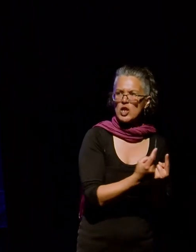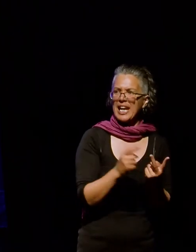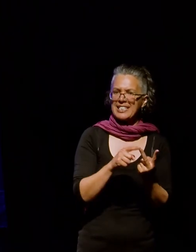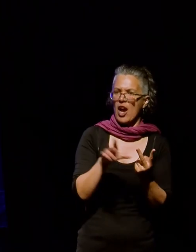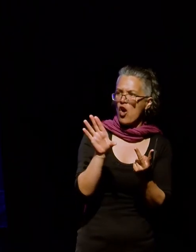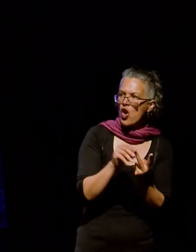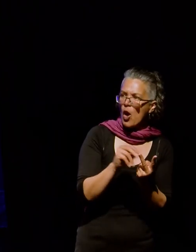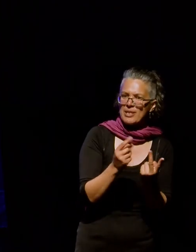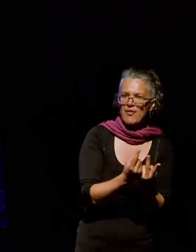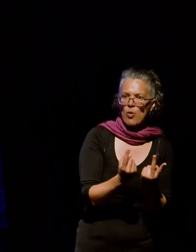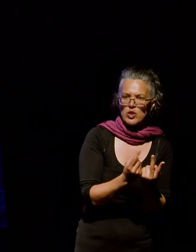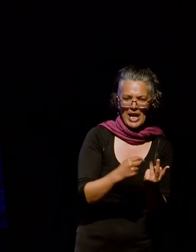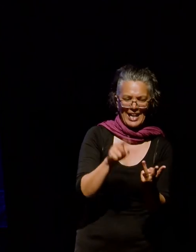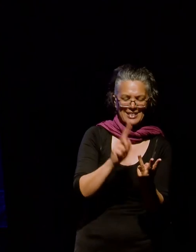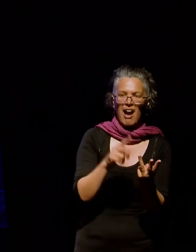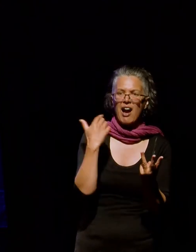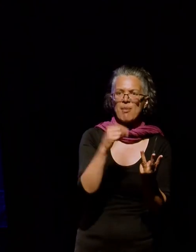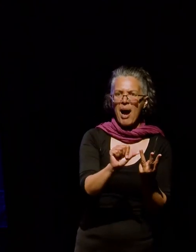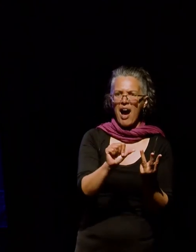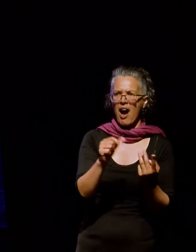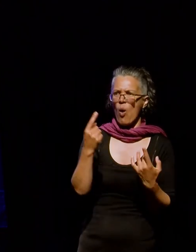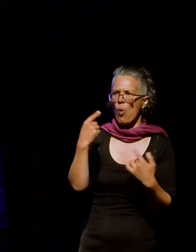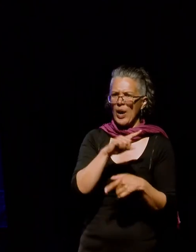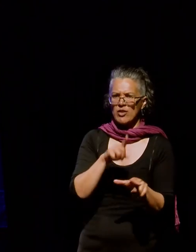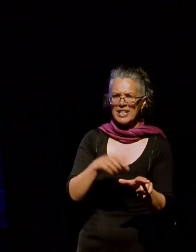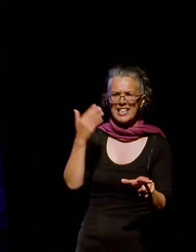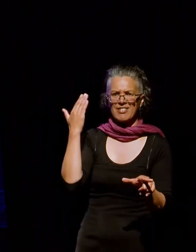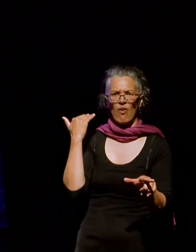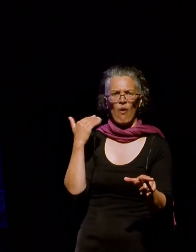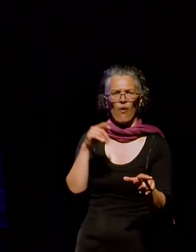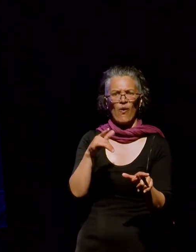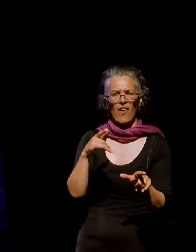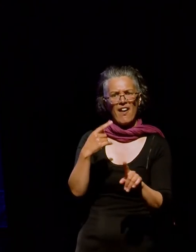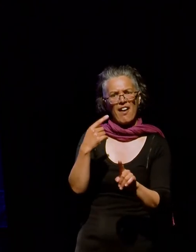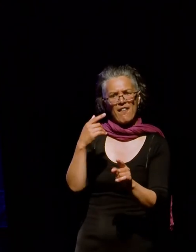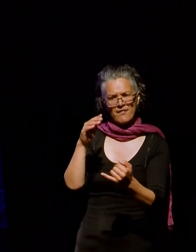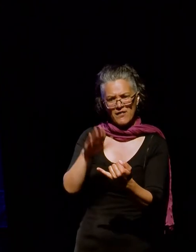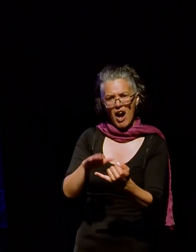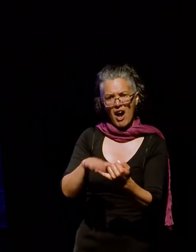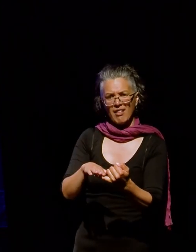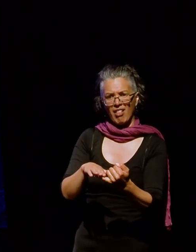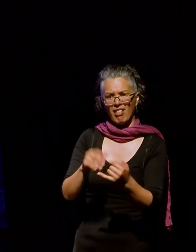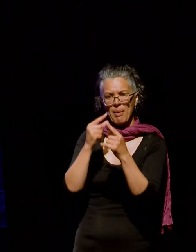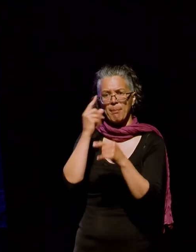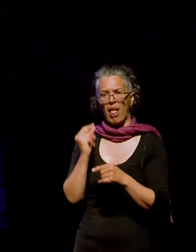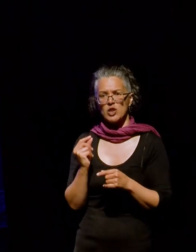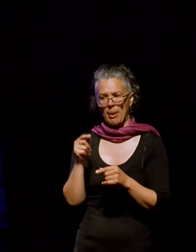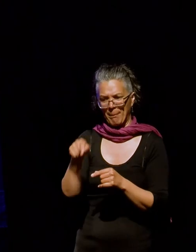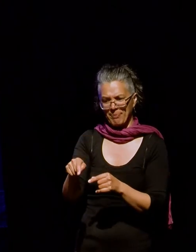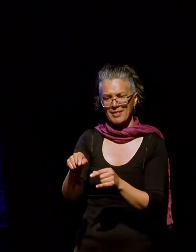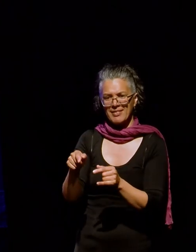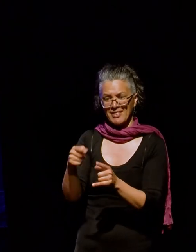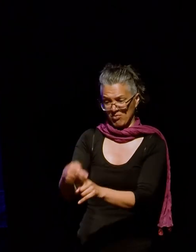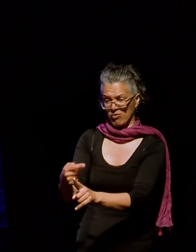And we got this ultimate connection all the way back to Leonard Cave, its final resting place in Belgium. And